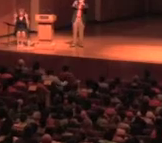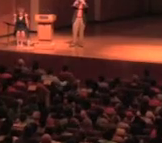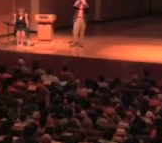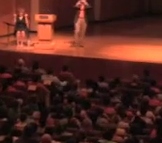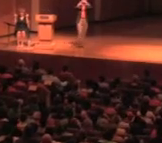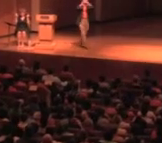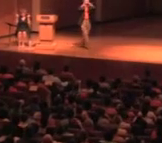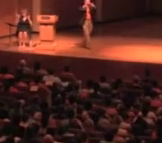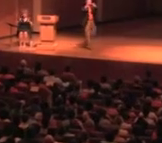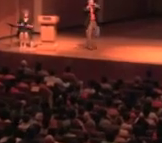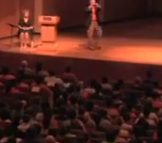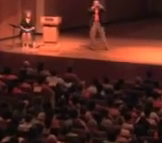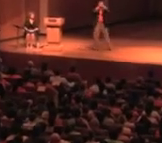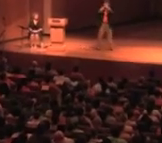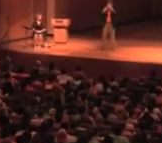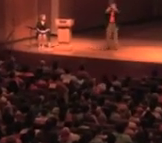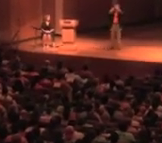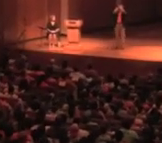Hello Peter.